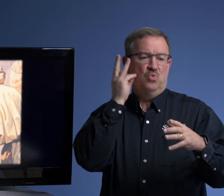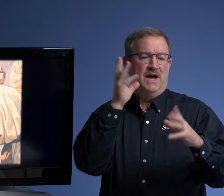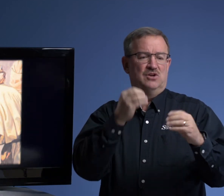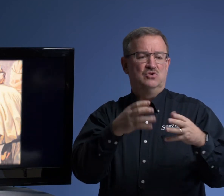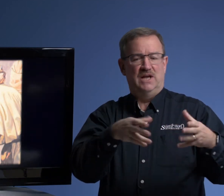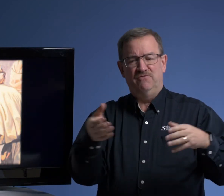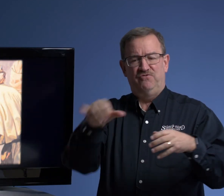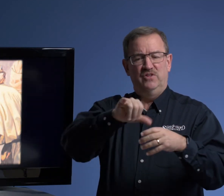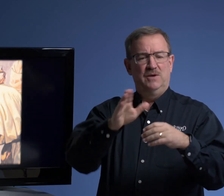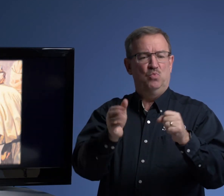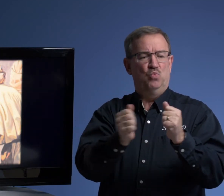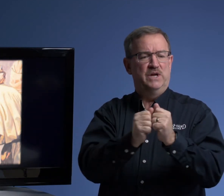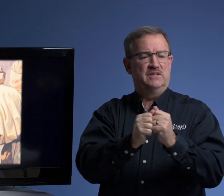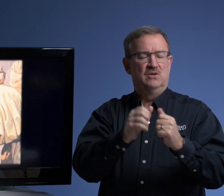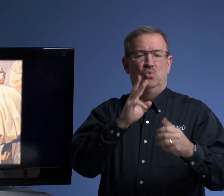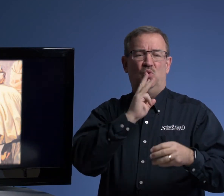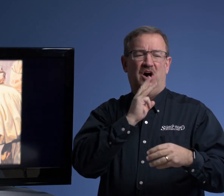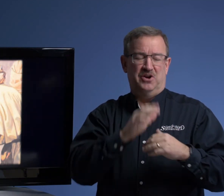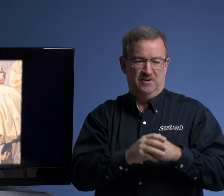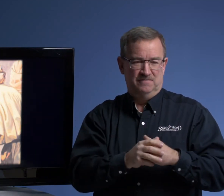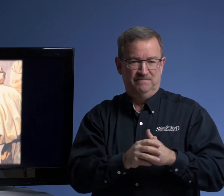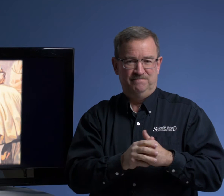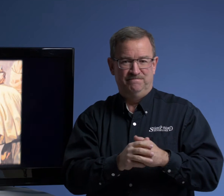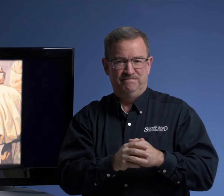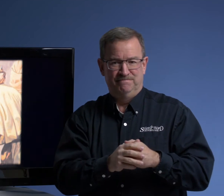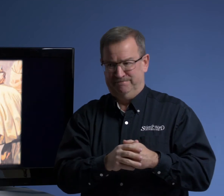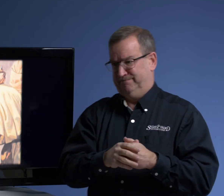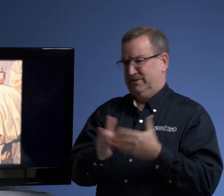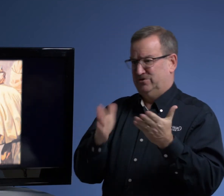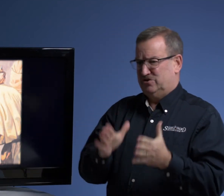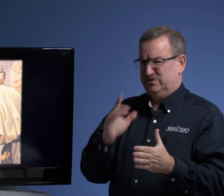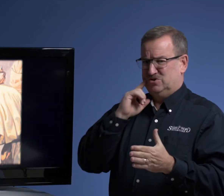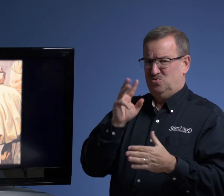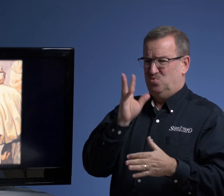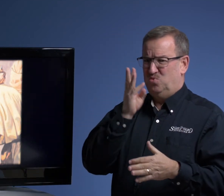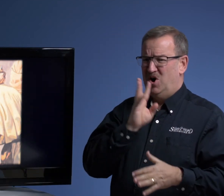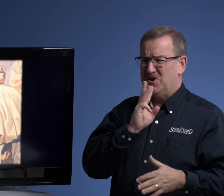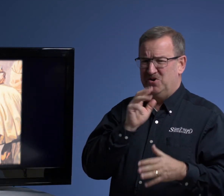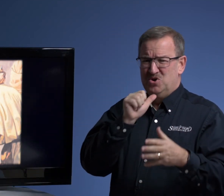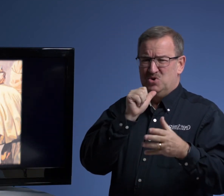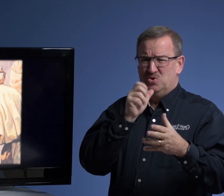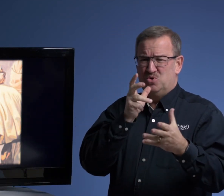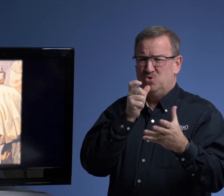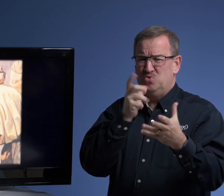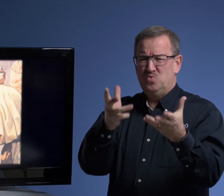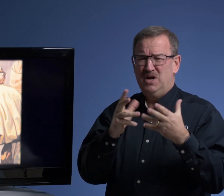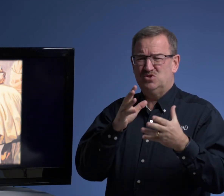wine goes and fill them with water. The servants thought water, who wants